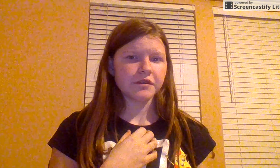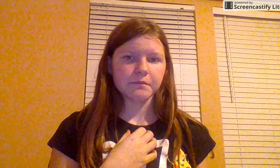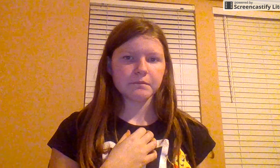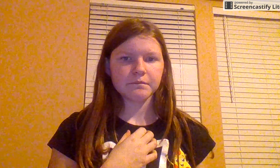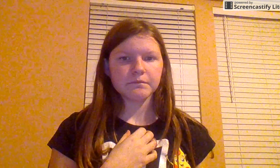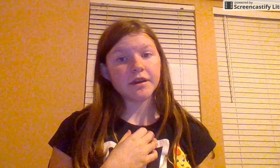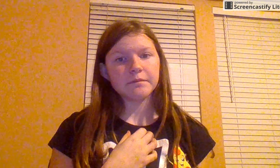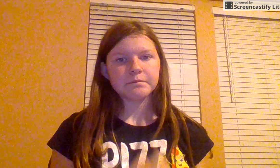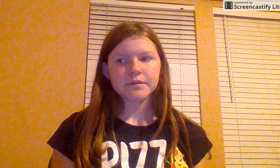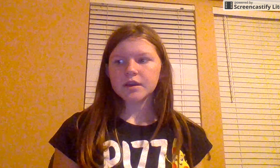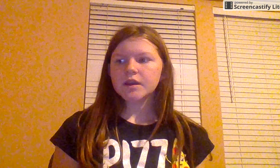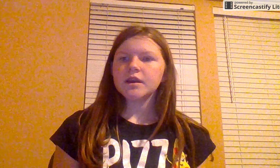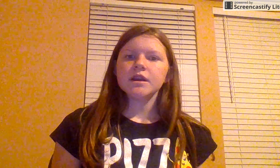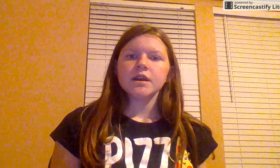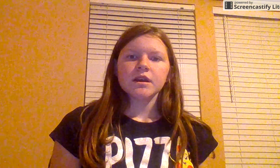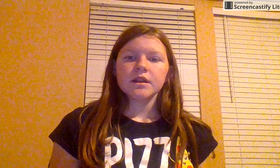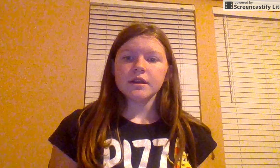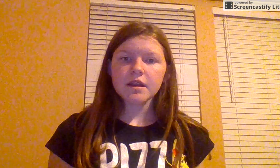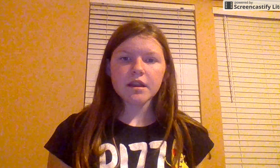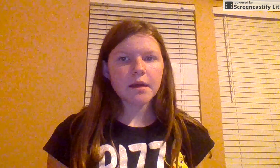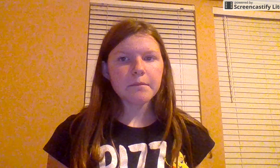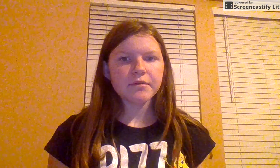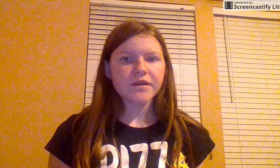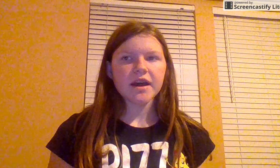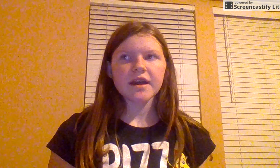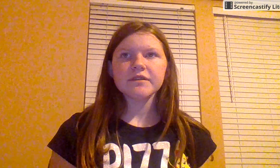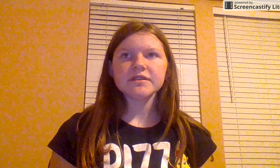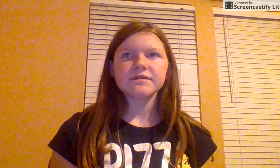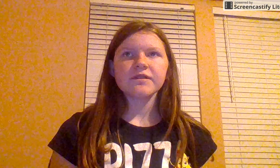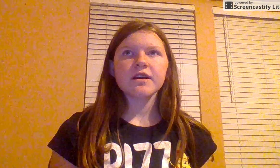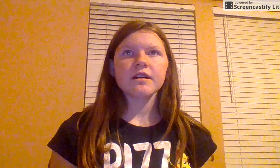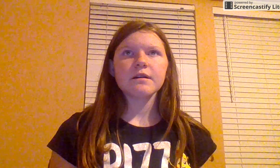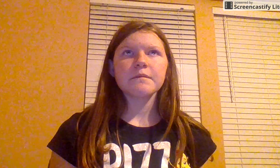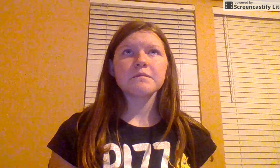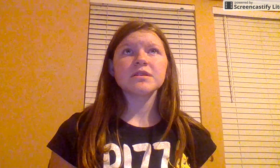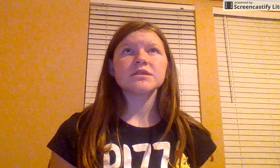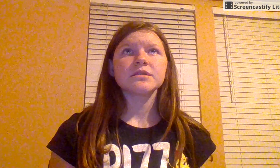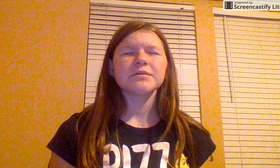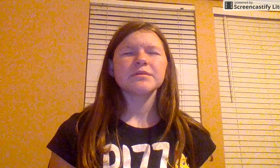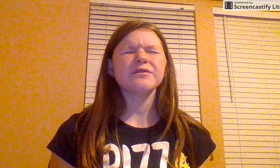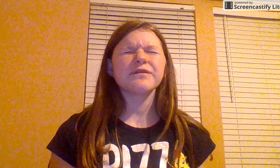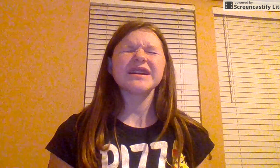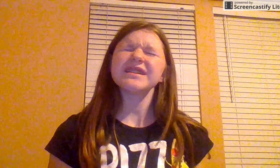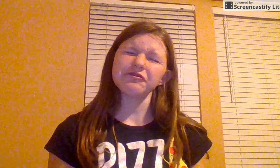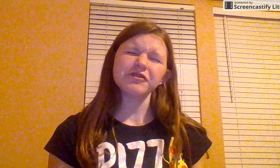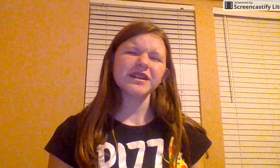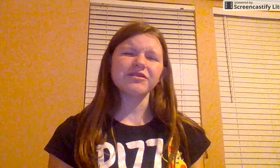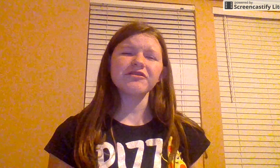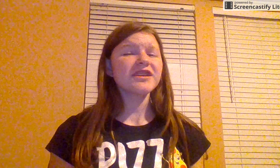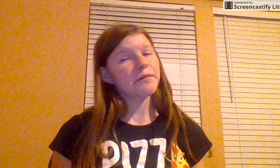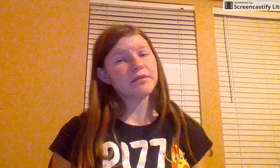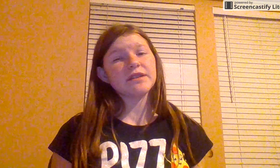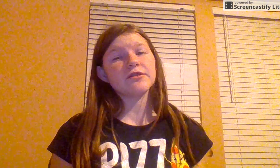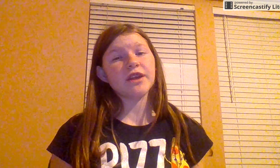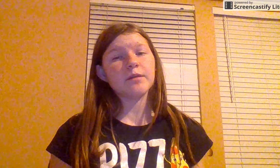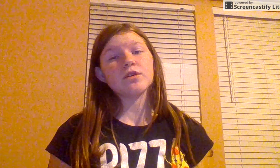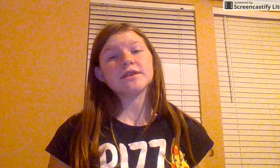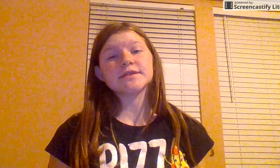So, yeah. Number five is from PillowFan33, I believe her name was.